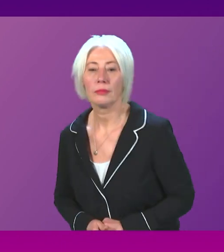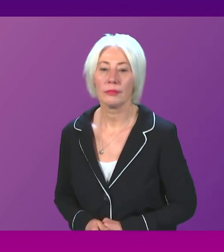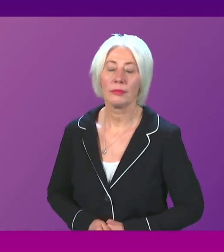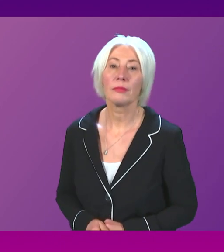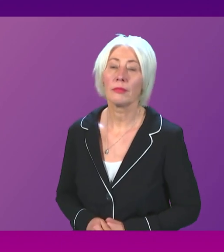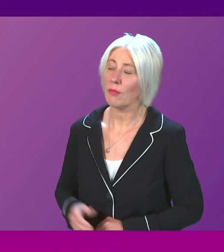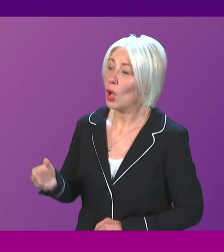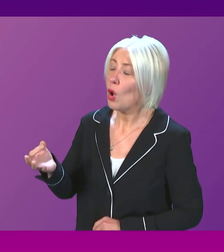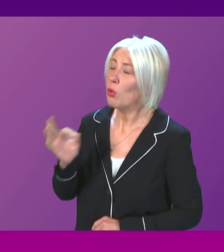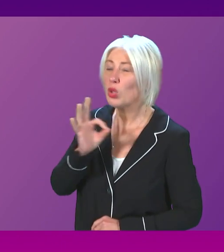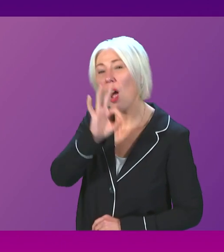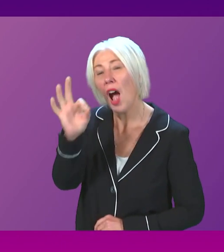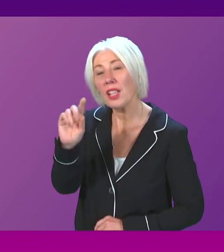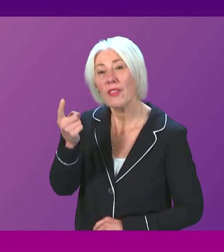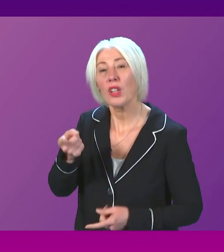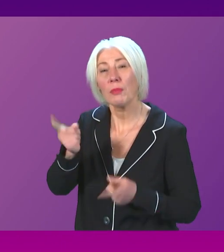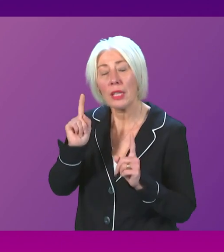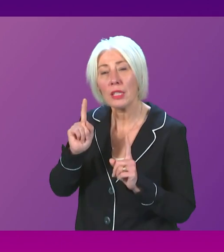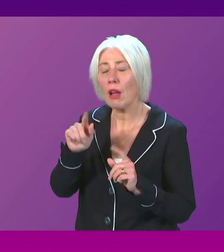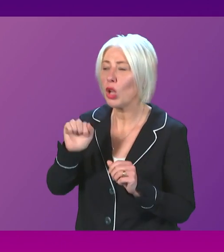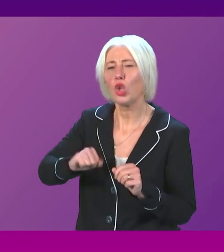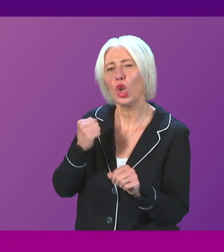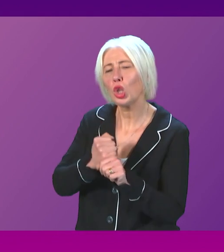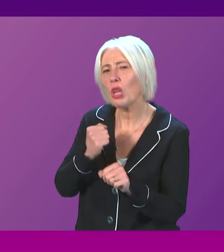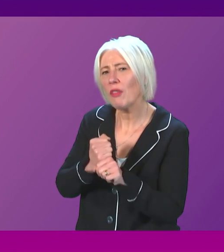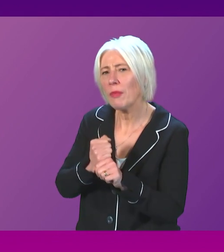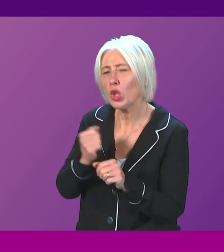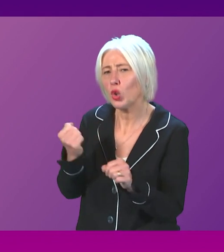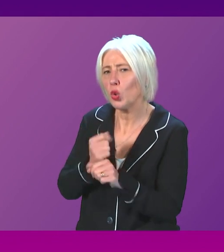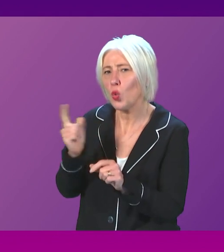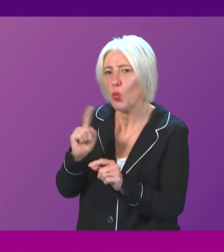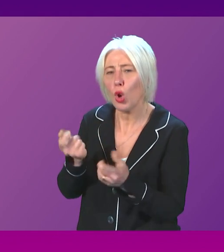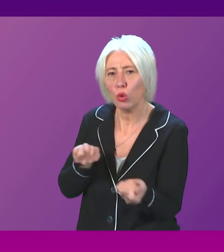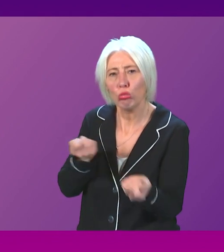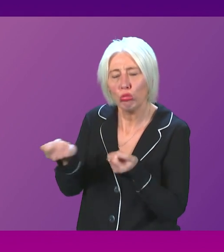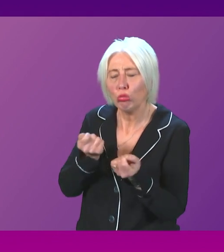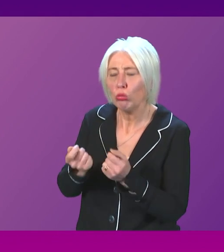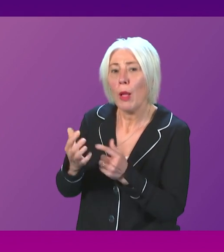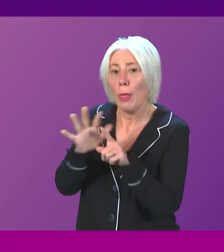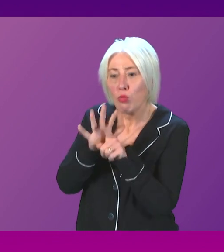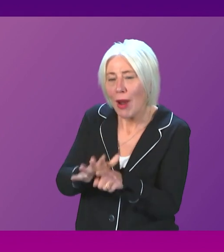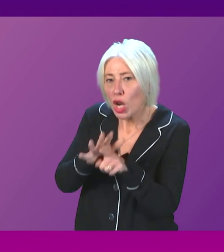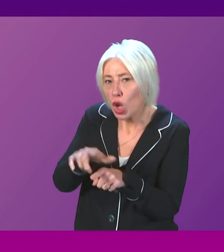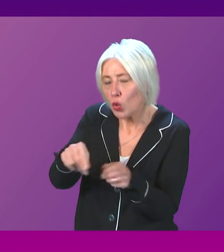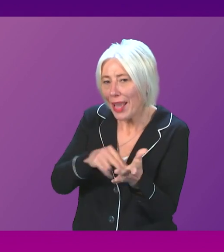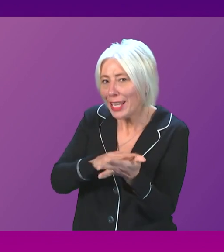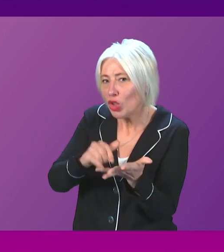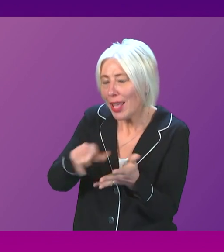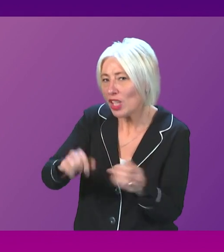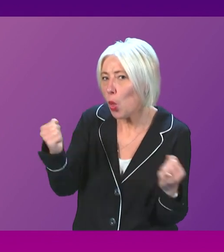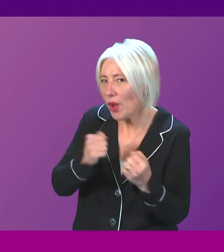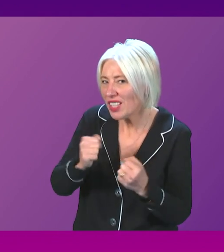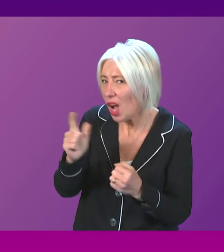To ask the First Minister what provision the Scottish Government is making to cope with the anticipated pressures on the NHS this winter.